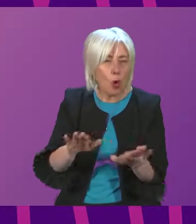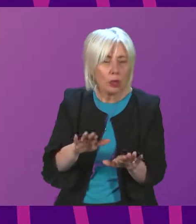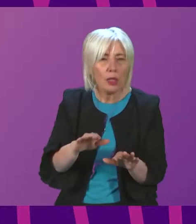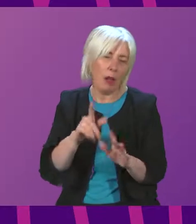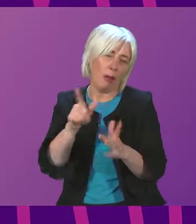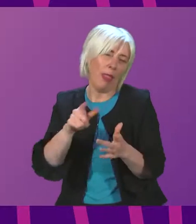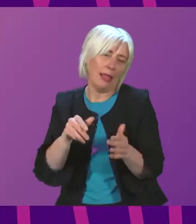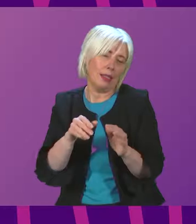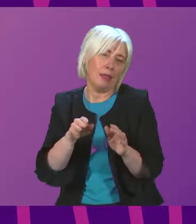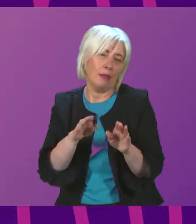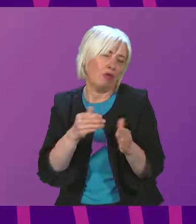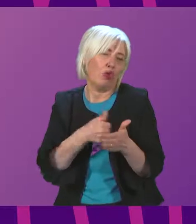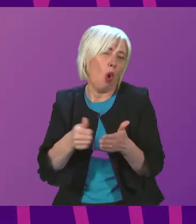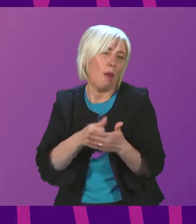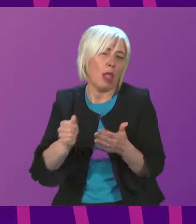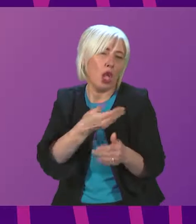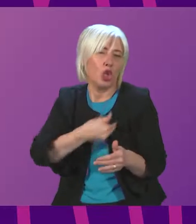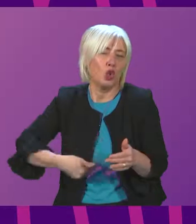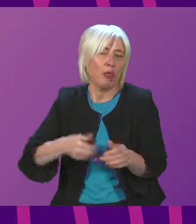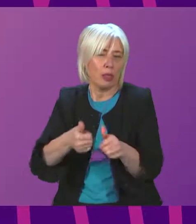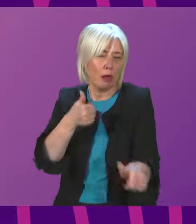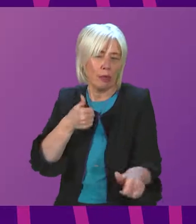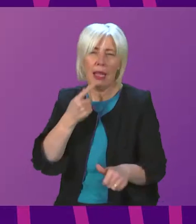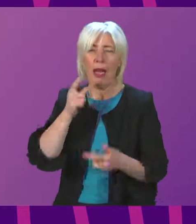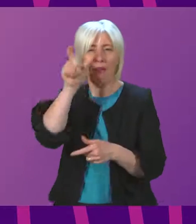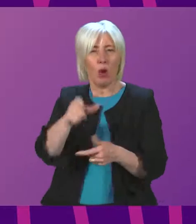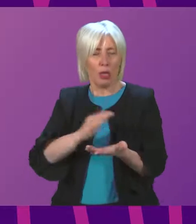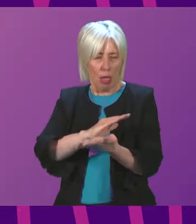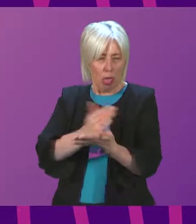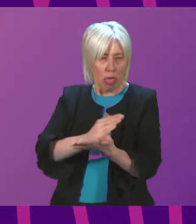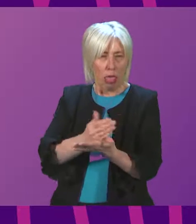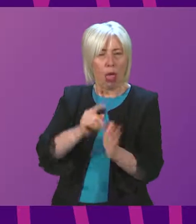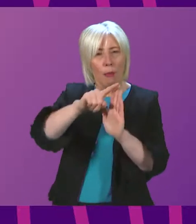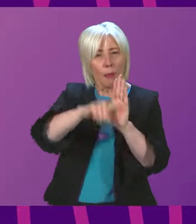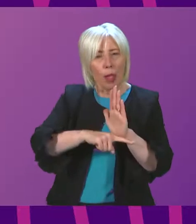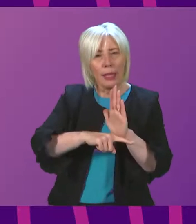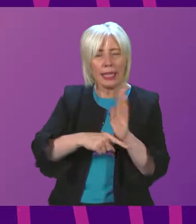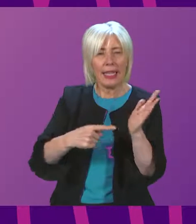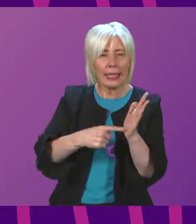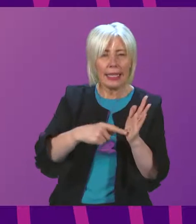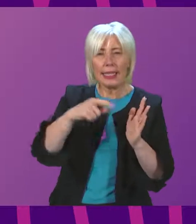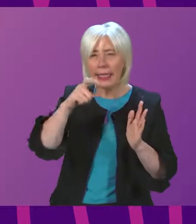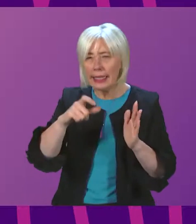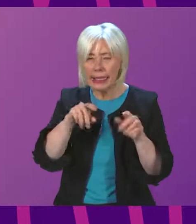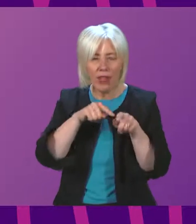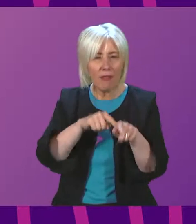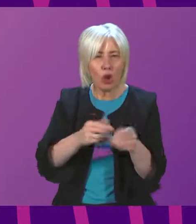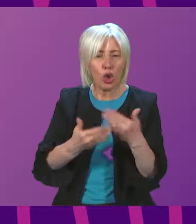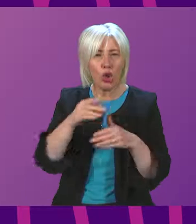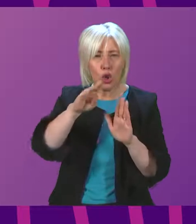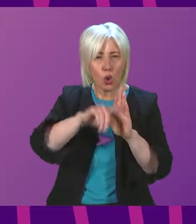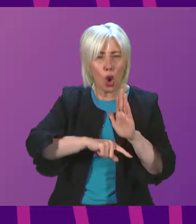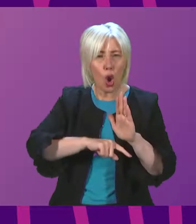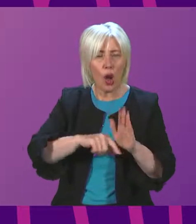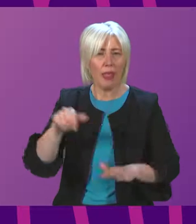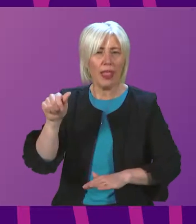However, as I said in my statement, anyone who is unsure or unclear on their policy terms and conditions in relation to the new law should, in the first